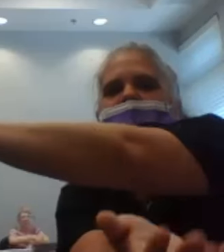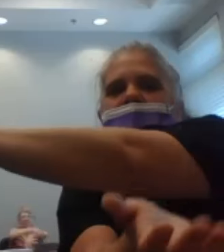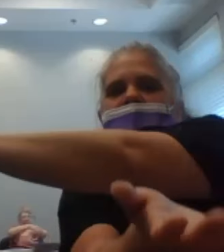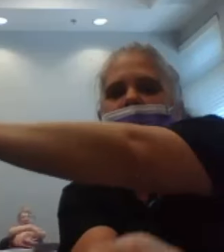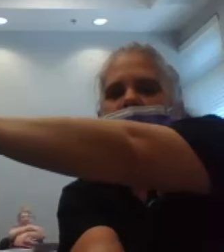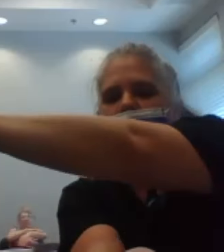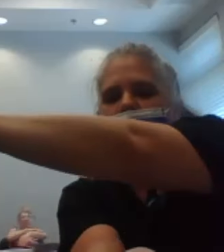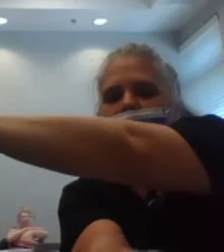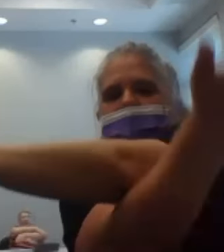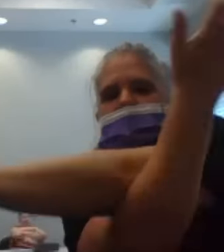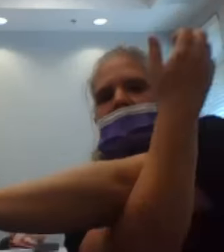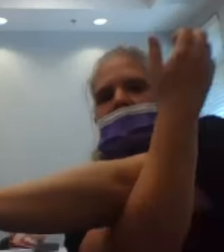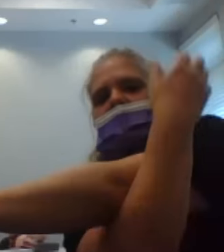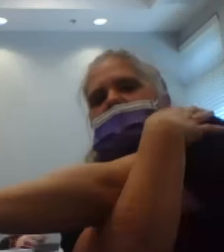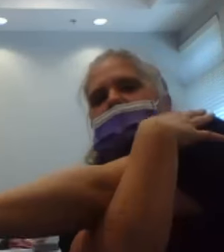take your right arm and put it underneath it.